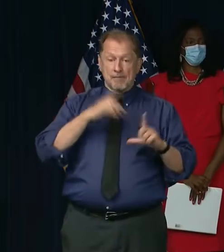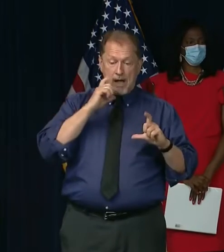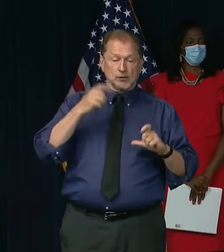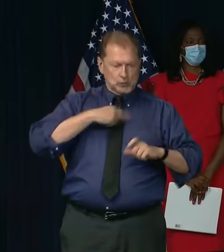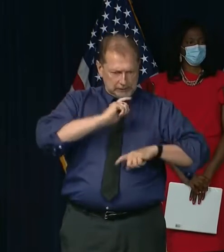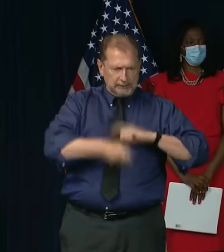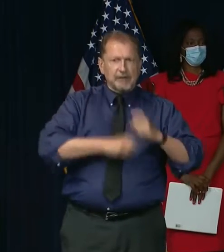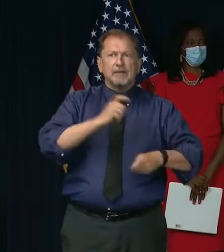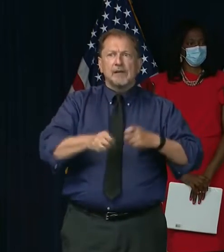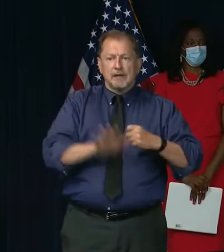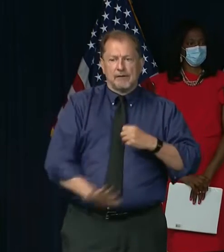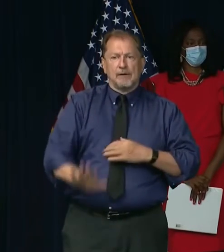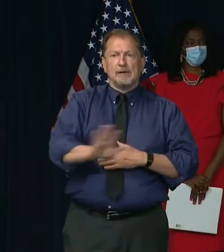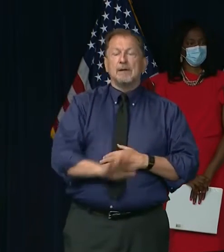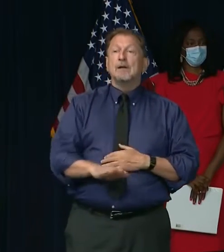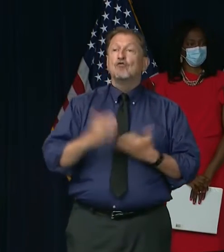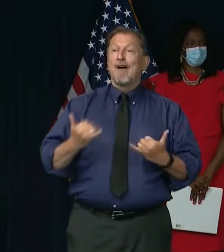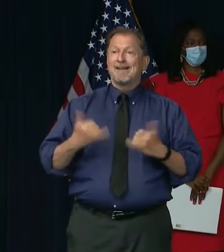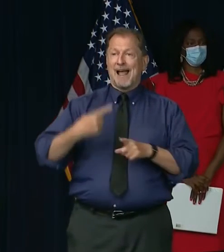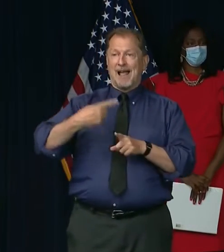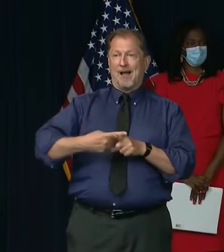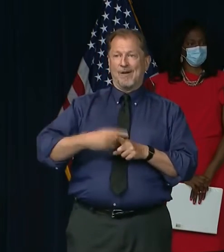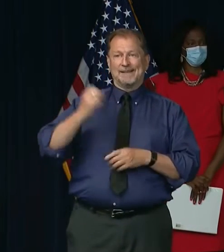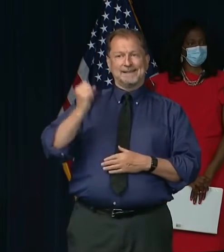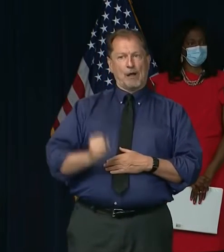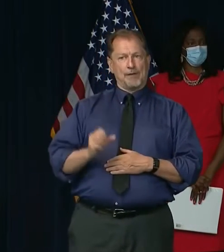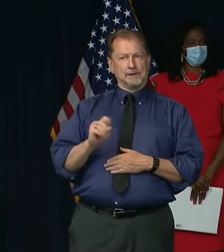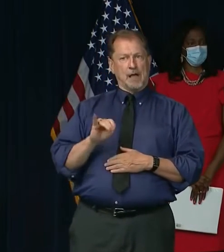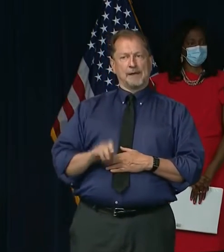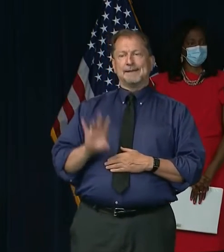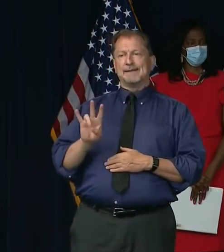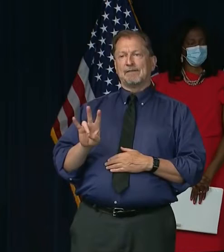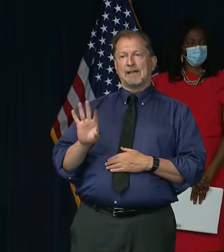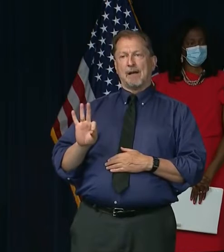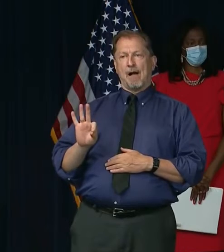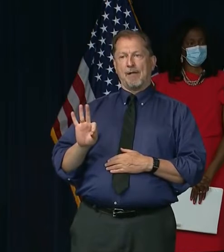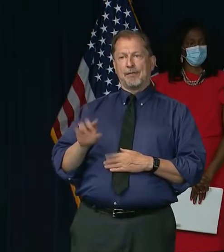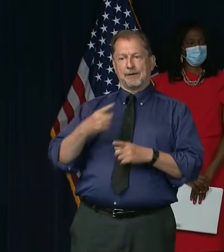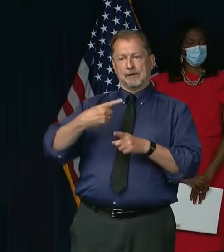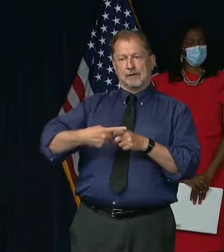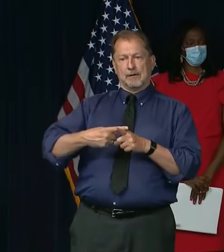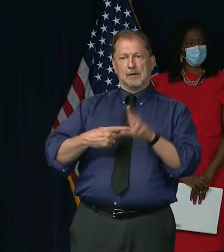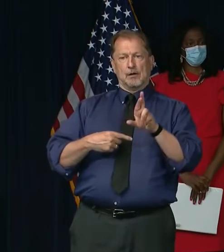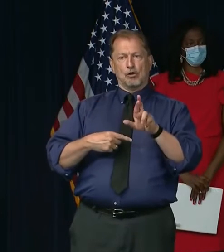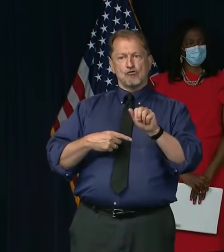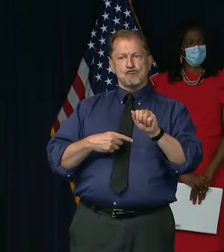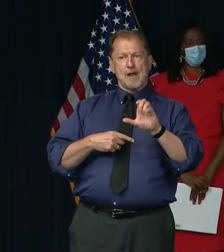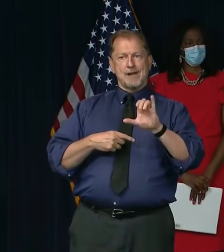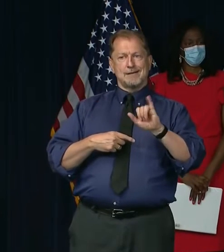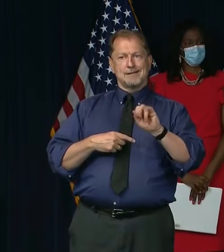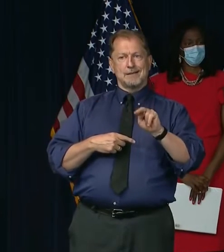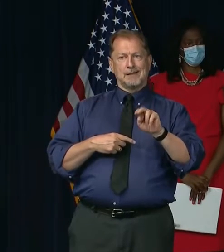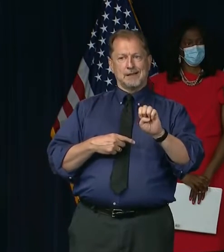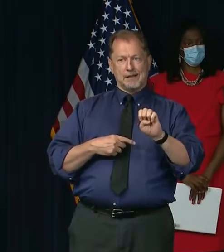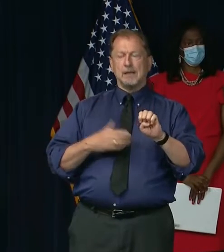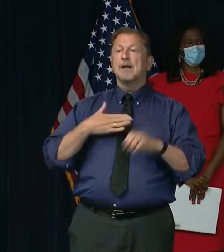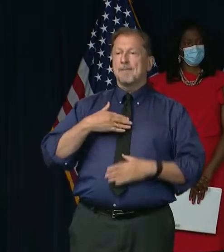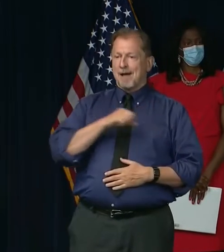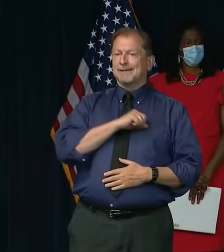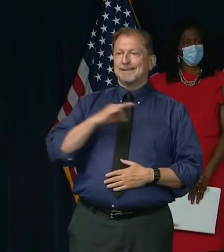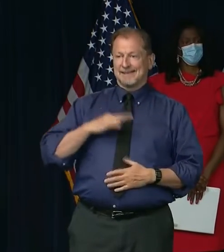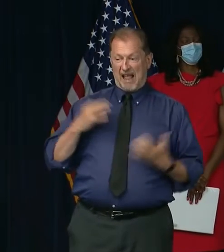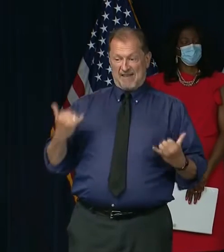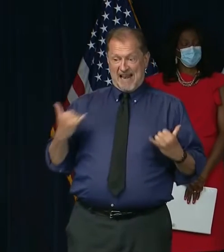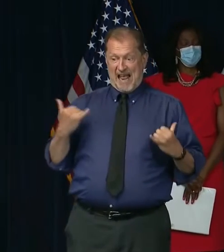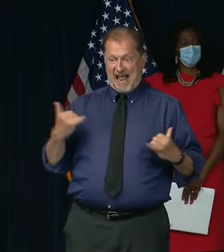right now, at 79th and Racine, Anthony Friesen and my staff from GAGDC are passing out free masks